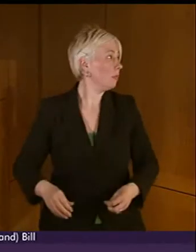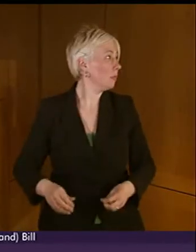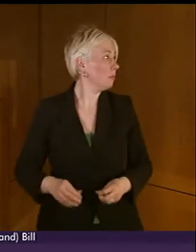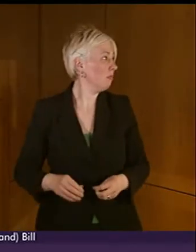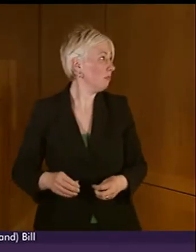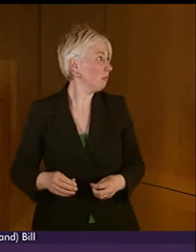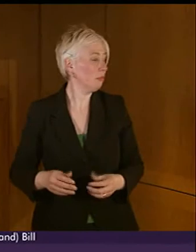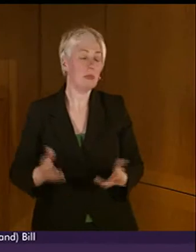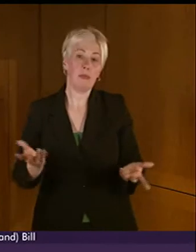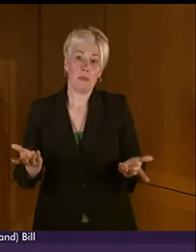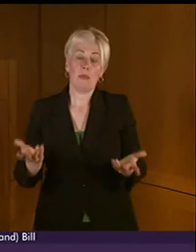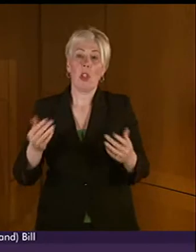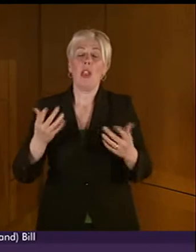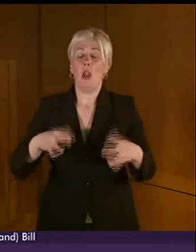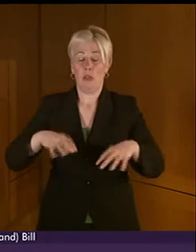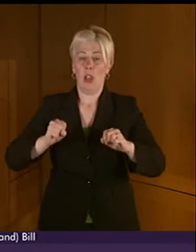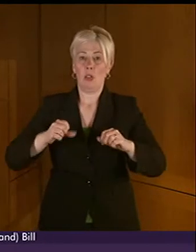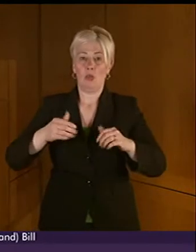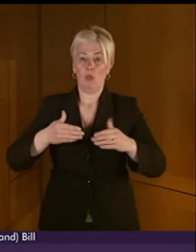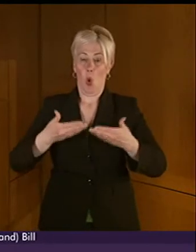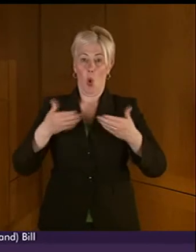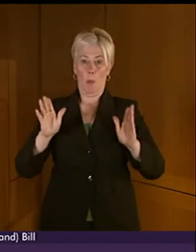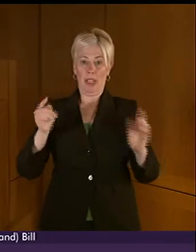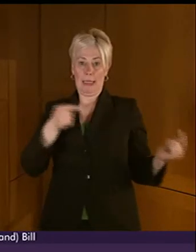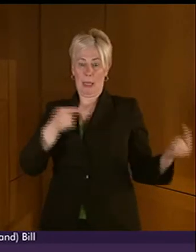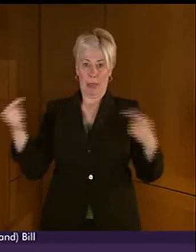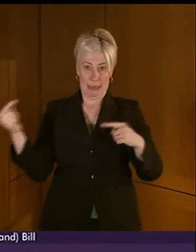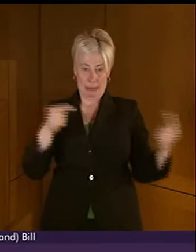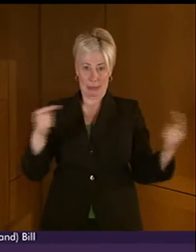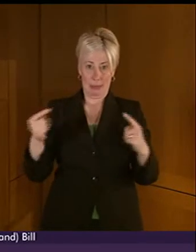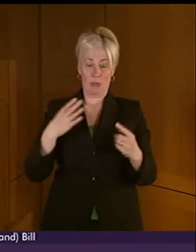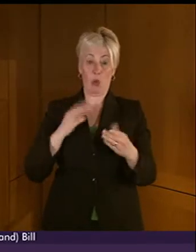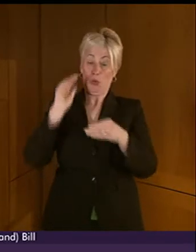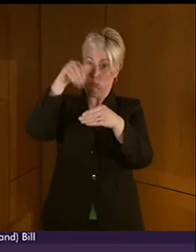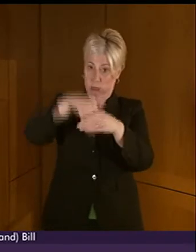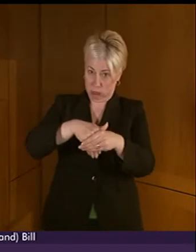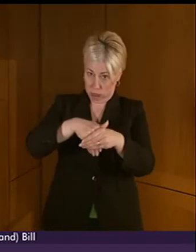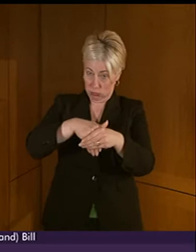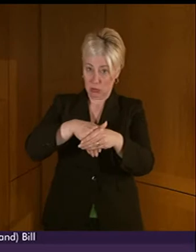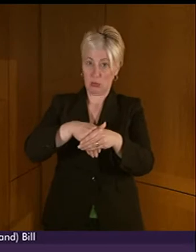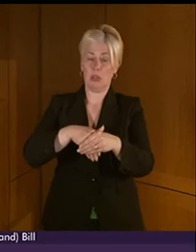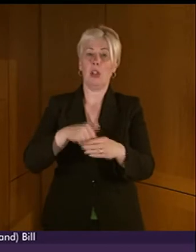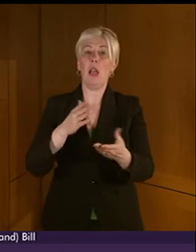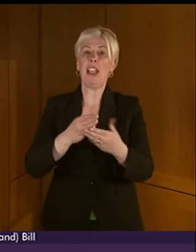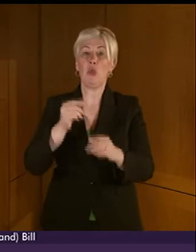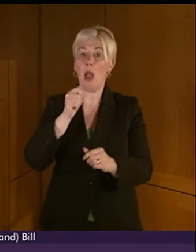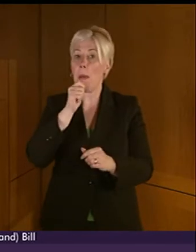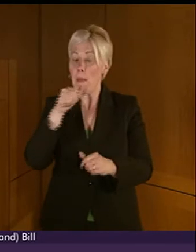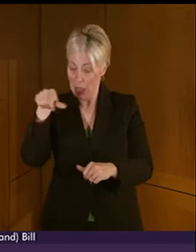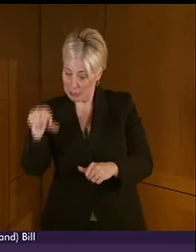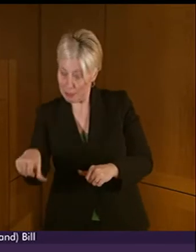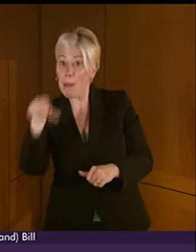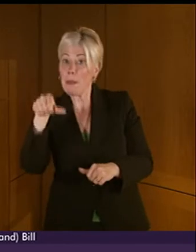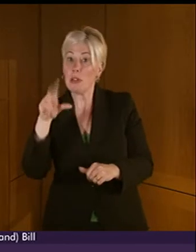now turn to the open debate. I would ask members who wish to participate to ensure the request to speak buttons are pressed, please.